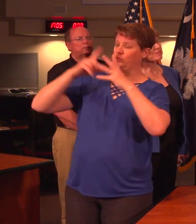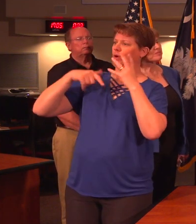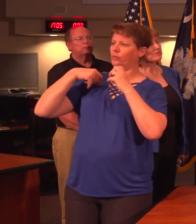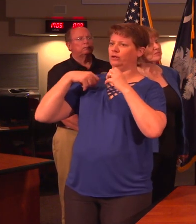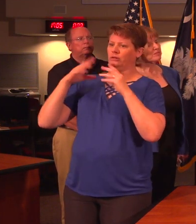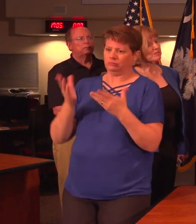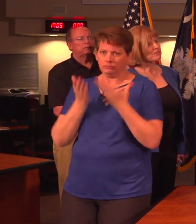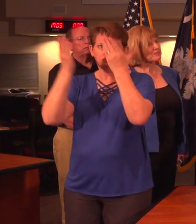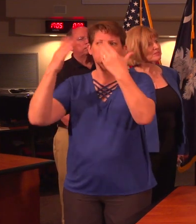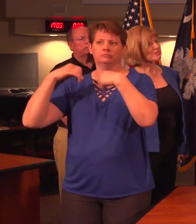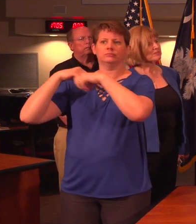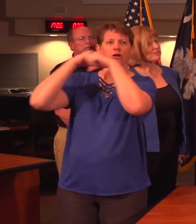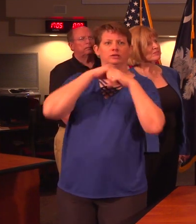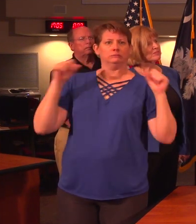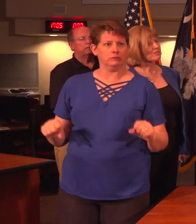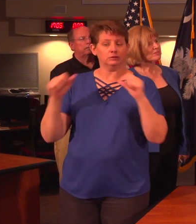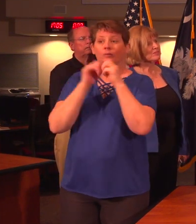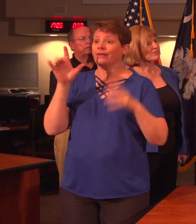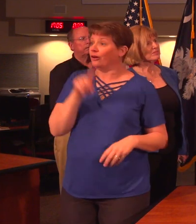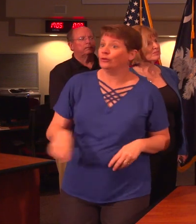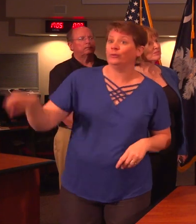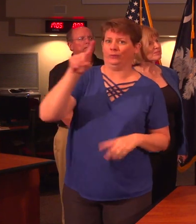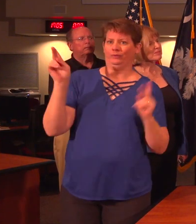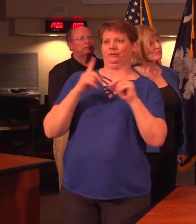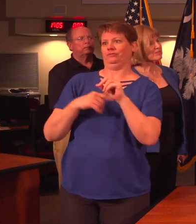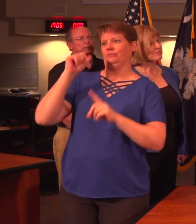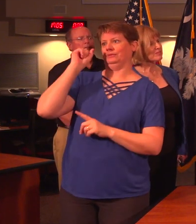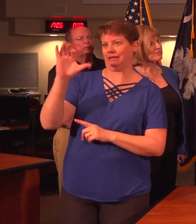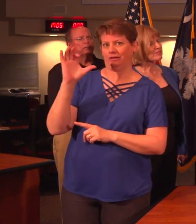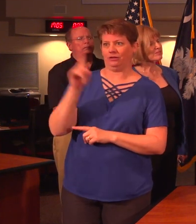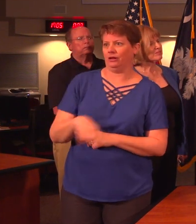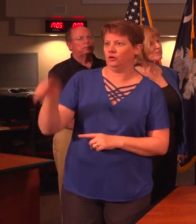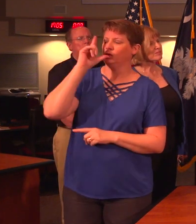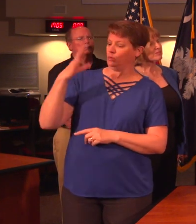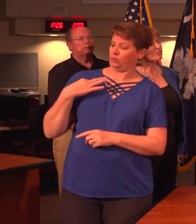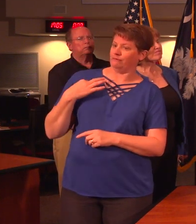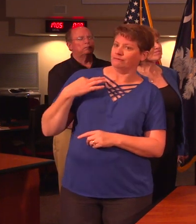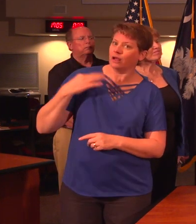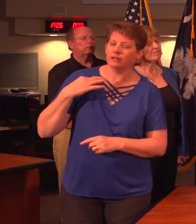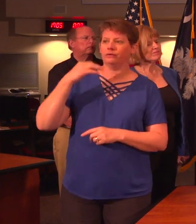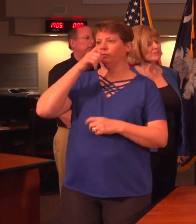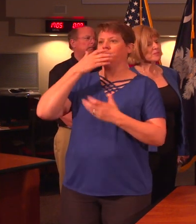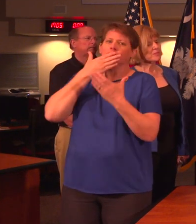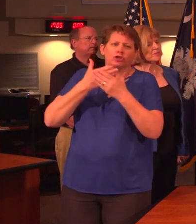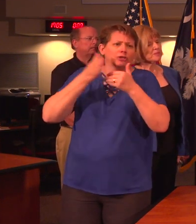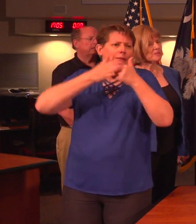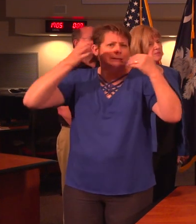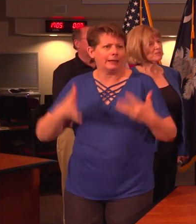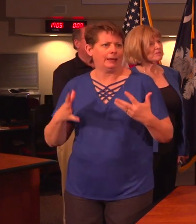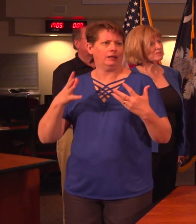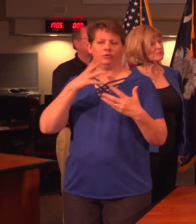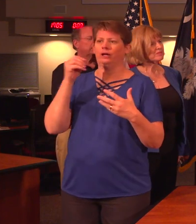implemented would not be possible without the great people of South Carolina who are volunteering who are being good neighbors and are